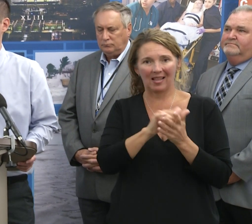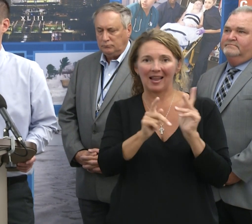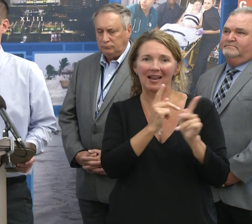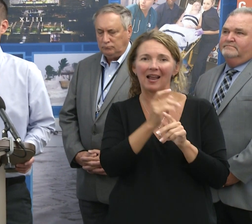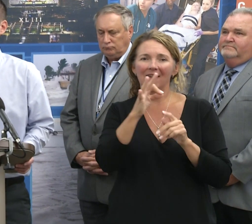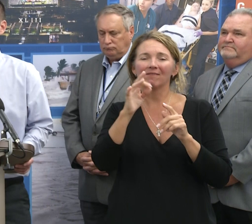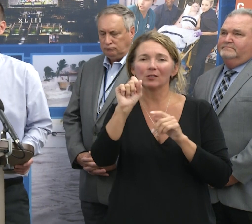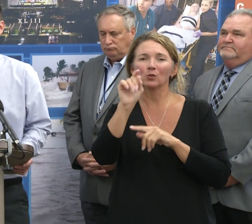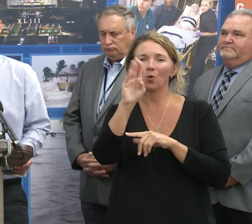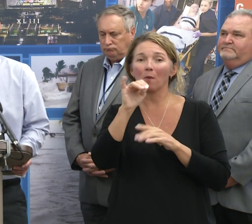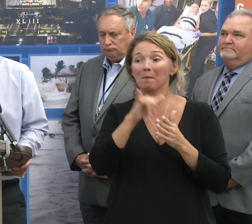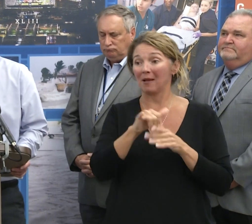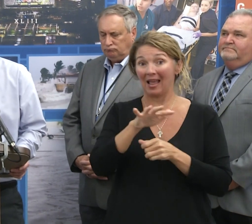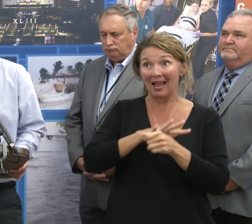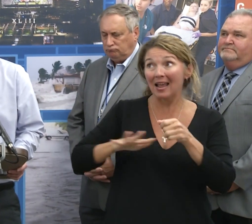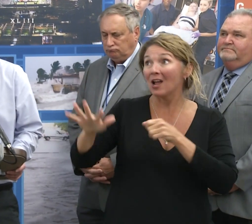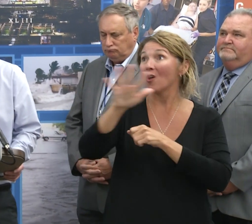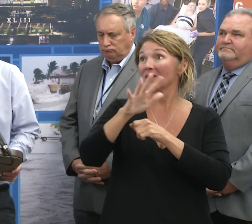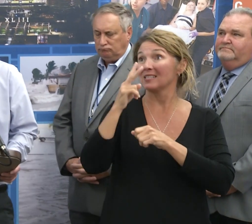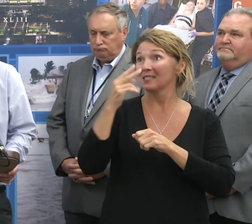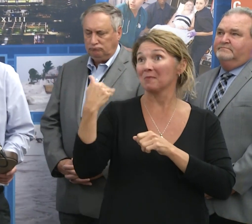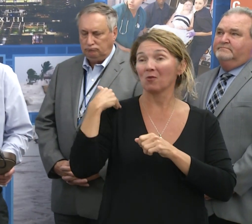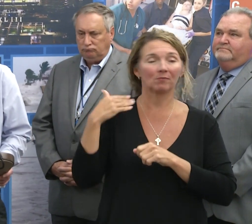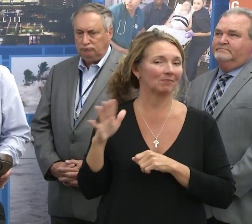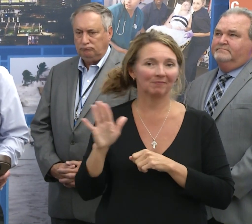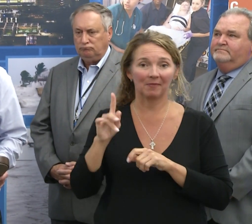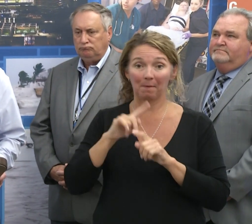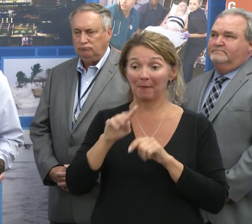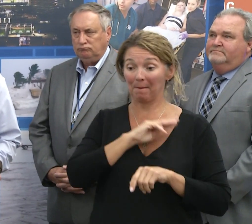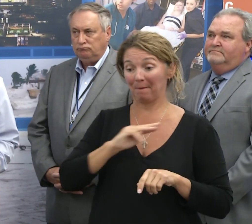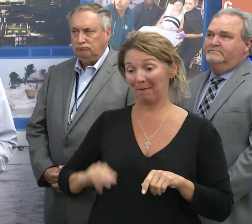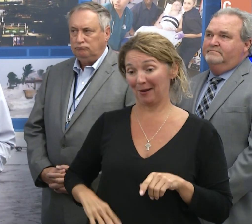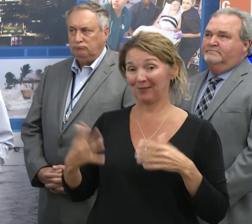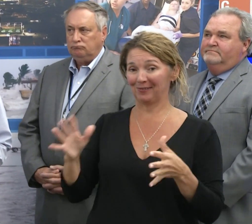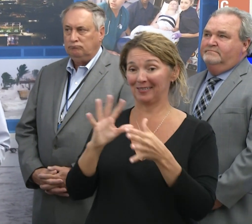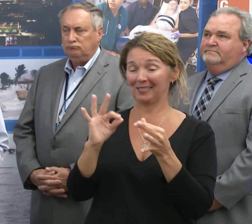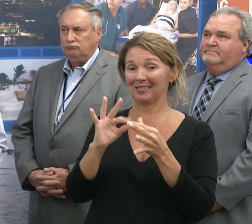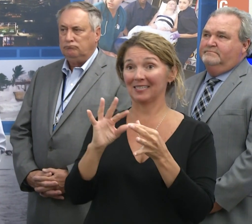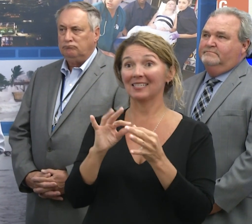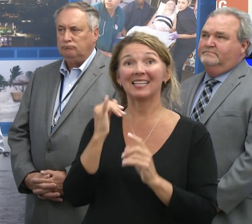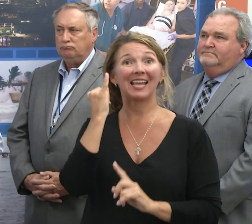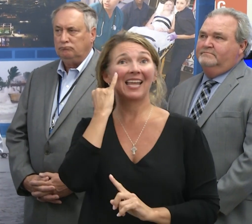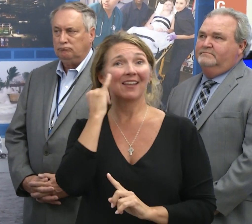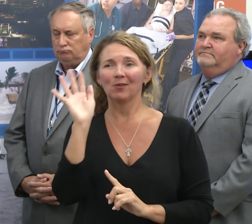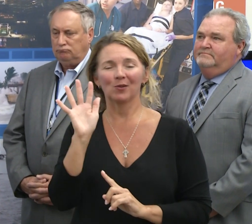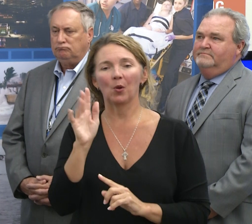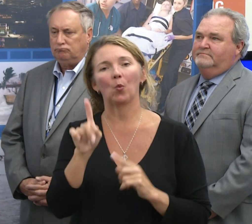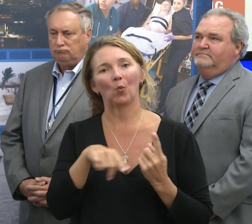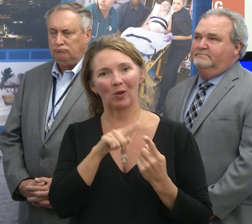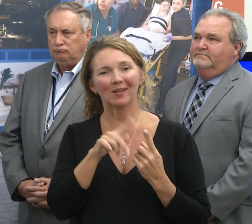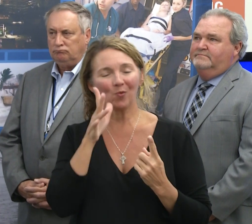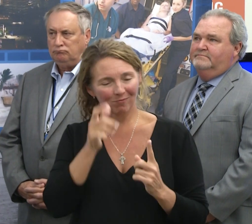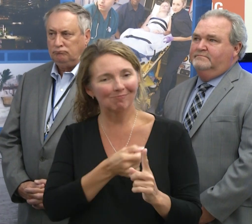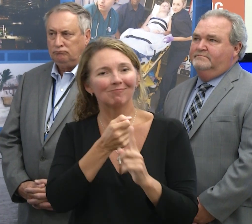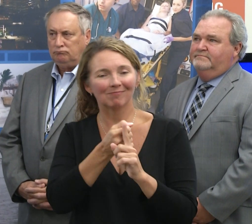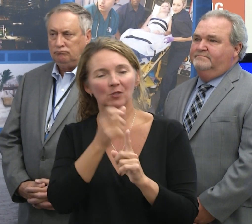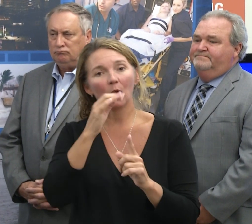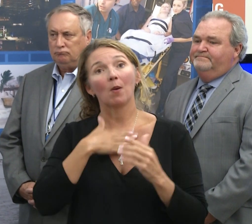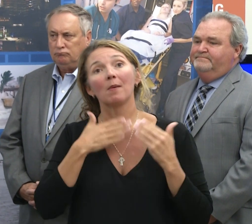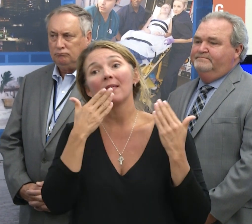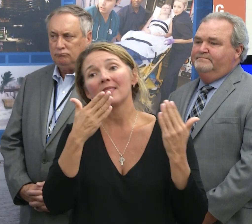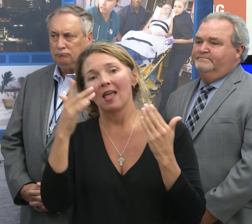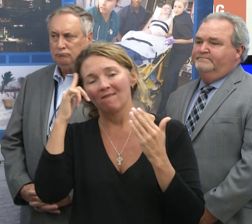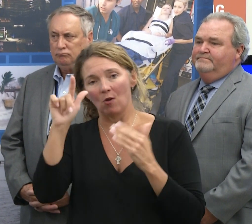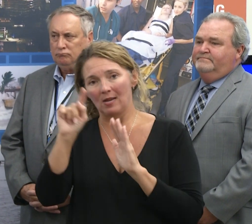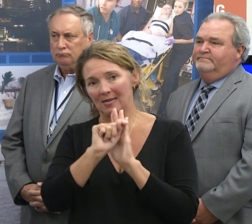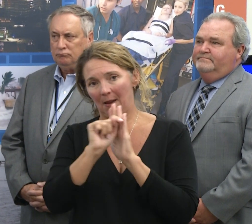storm. This area has not seen that before. But as Mayor Buckhorn mentioned, it's not a matter of if, it's when. So again, I want to thank the city of Tampa